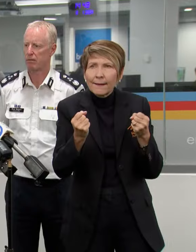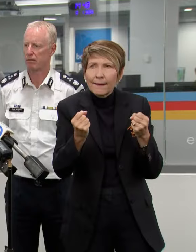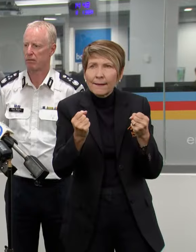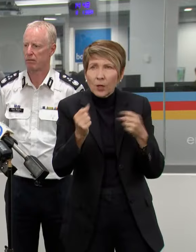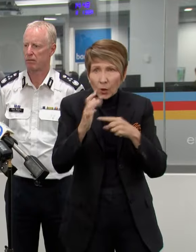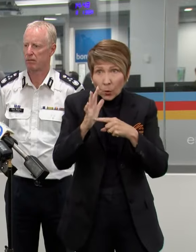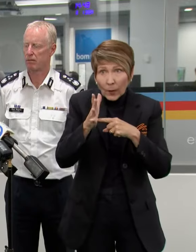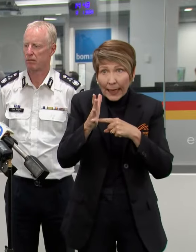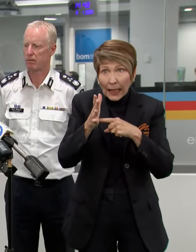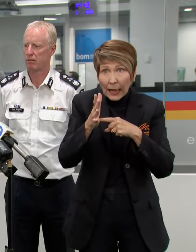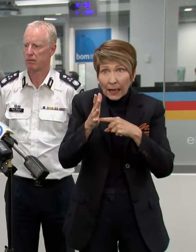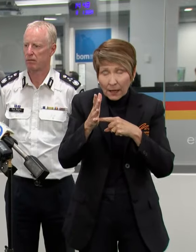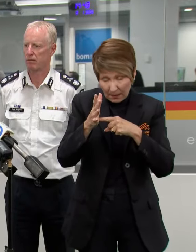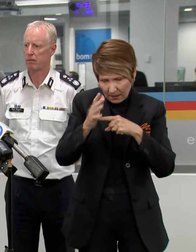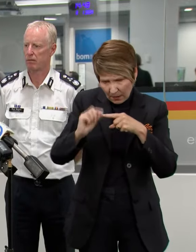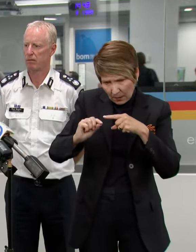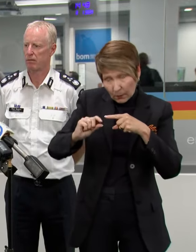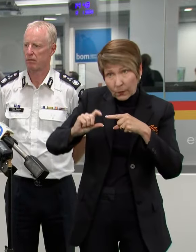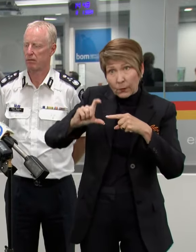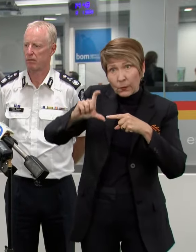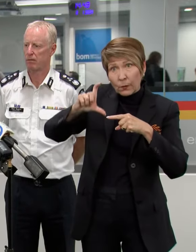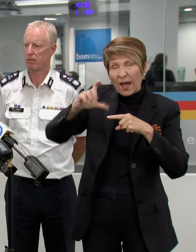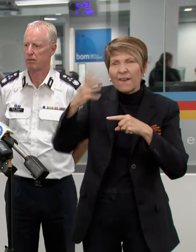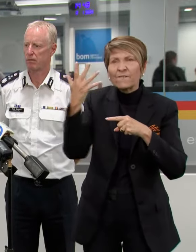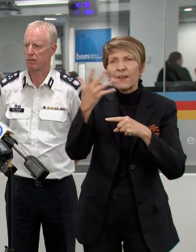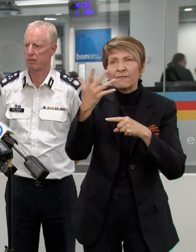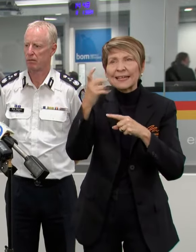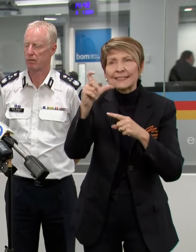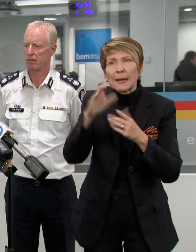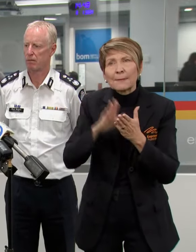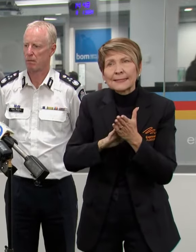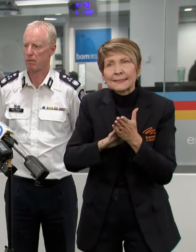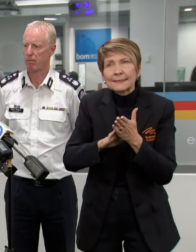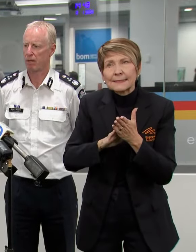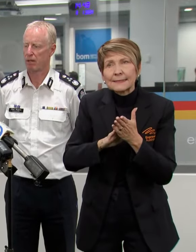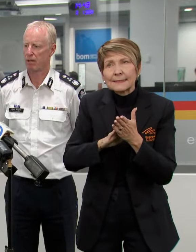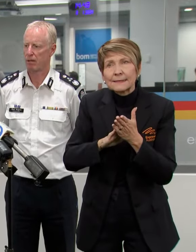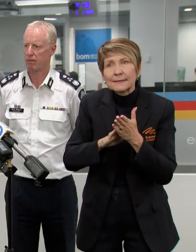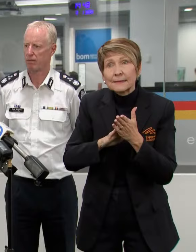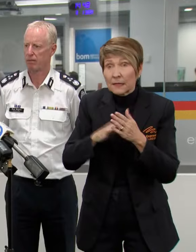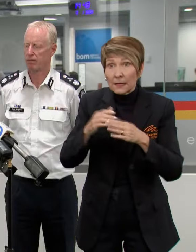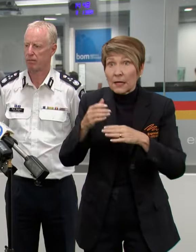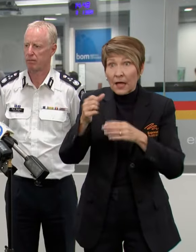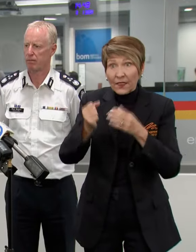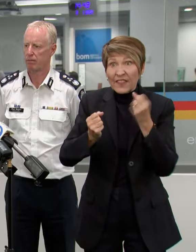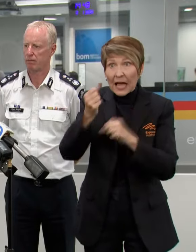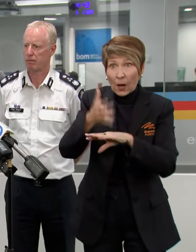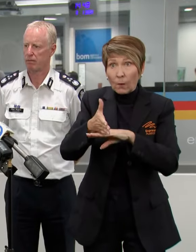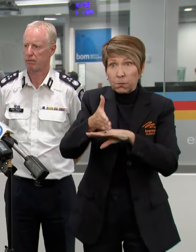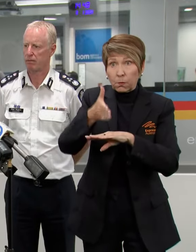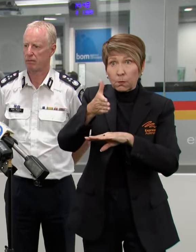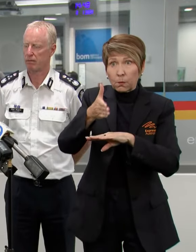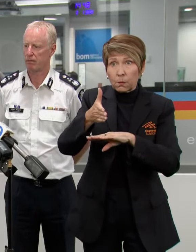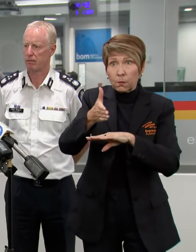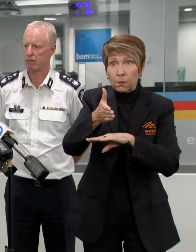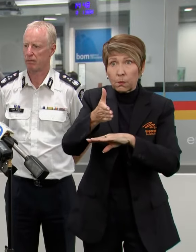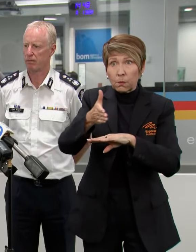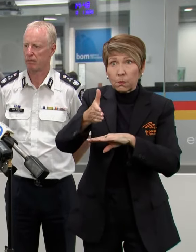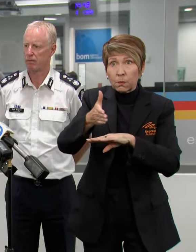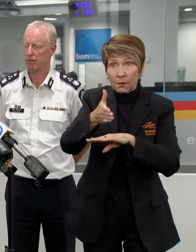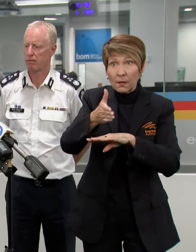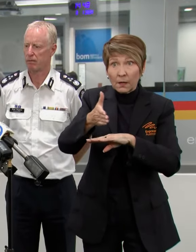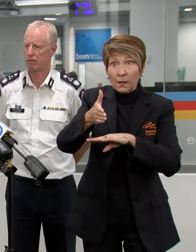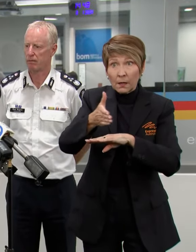flood waters. That's the height of an average pen. Even for a standard size sedan, 30 centimetres of water is all it can take for